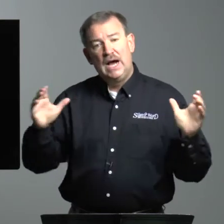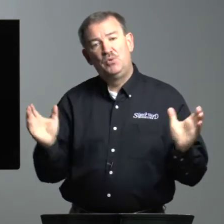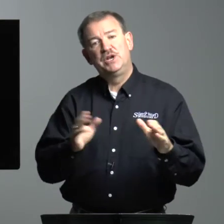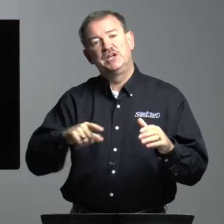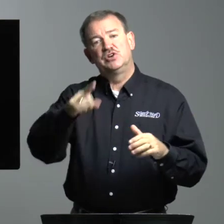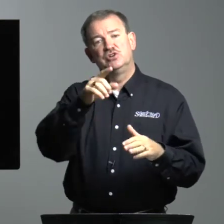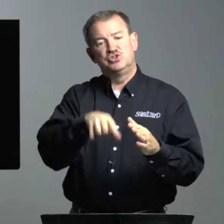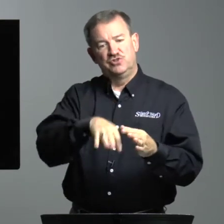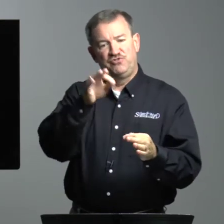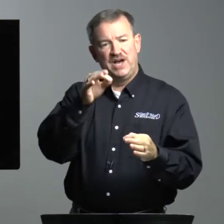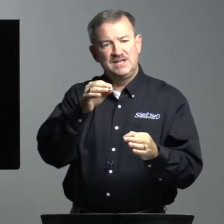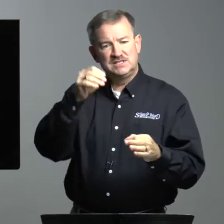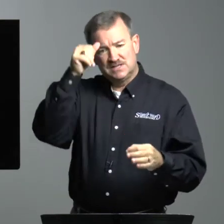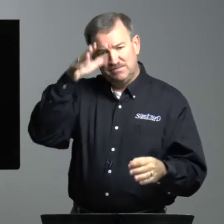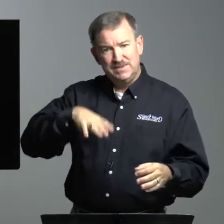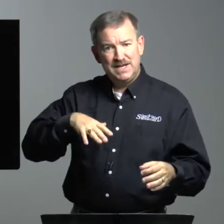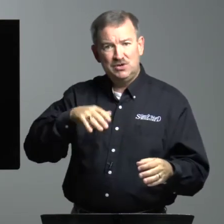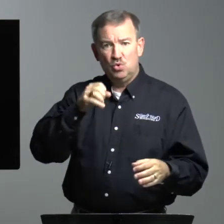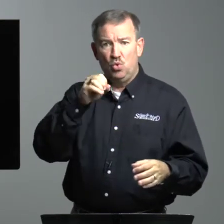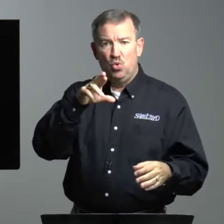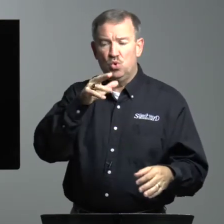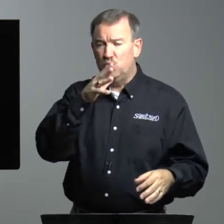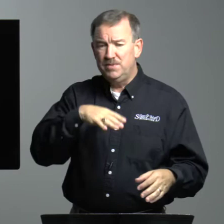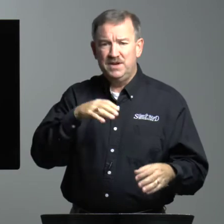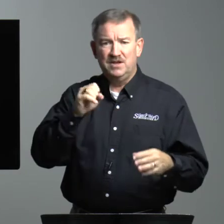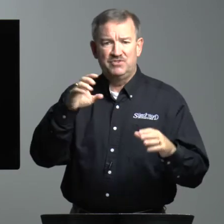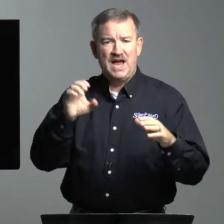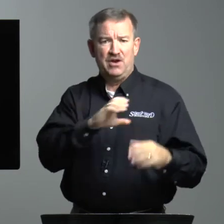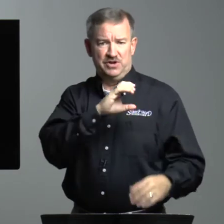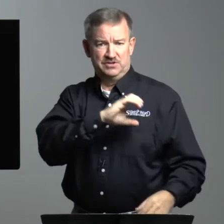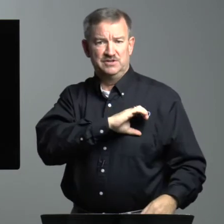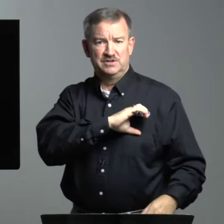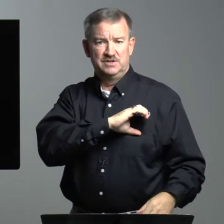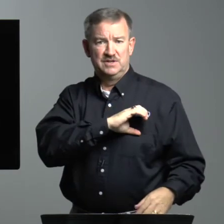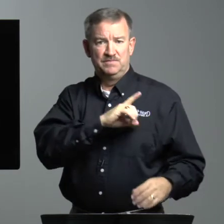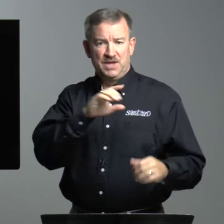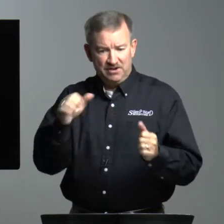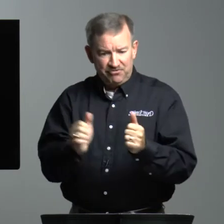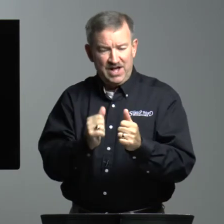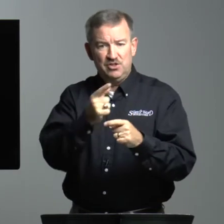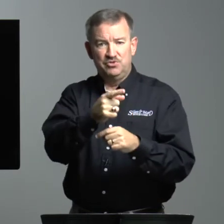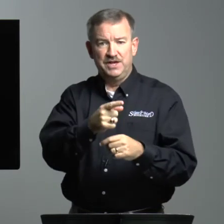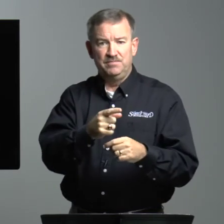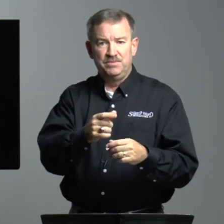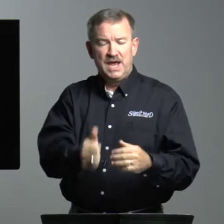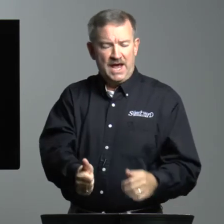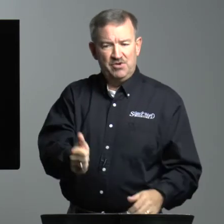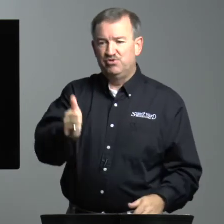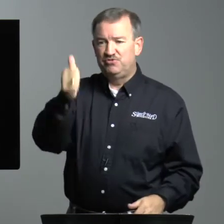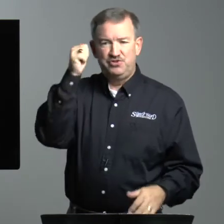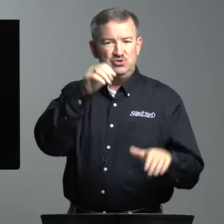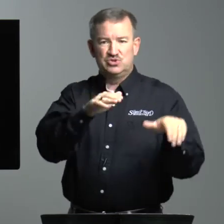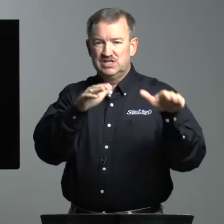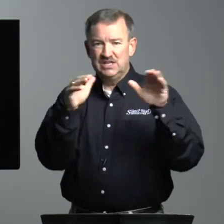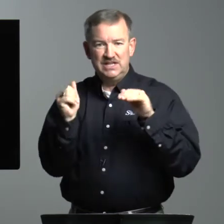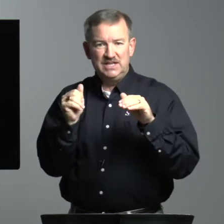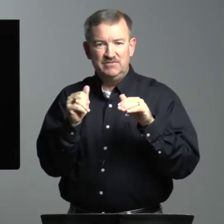I want to encourage you to find some men or women of character and follow them and refuse to leave.